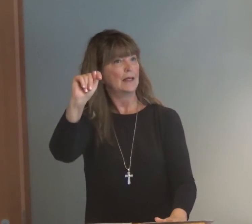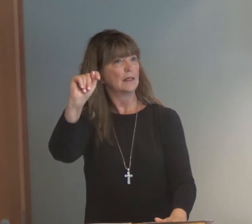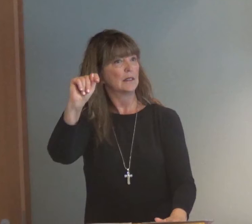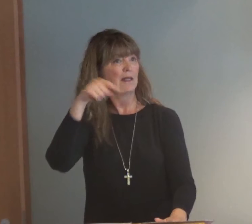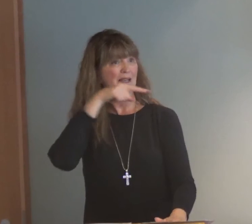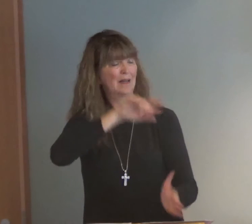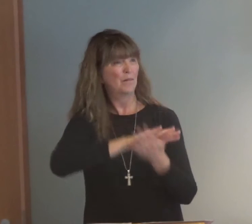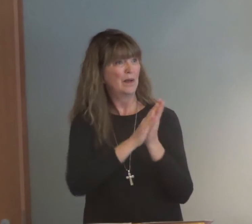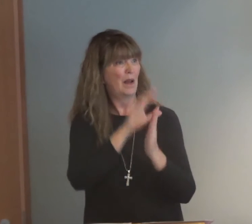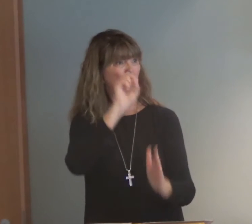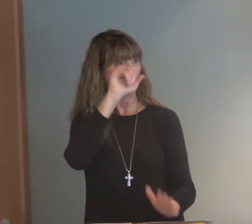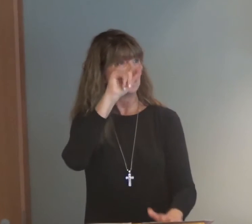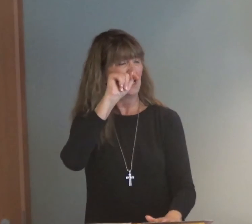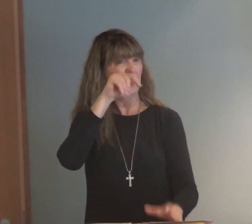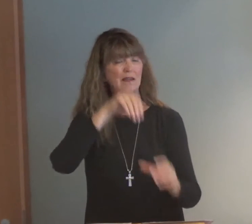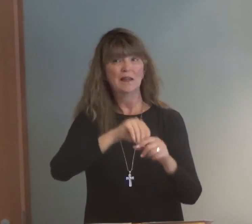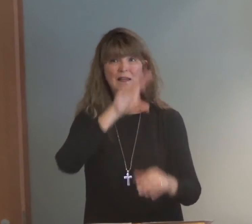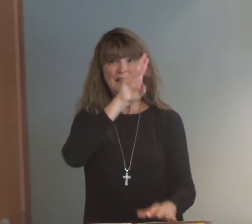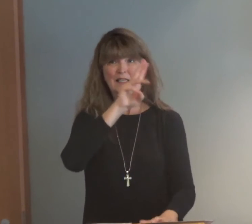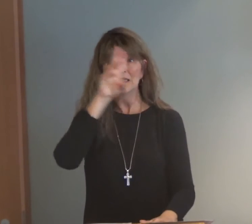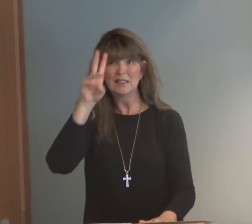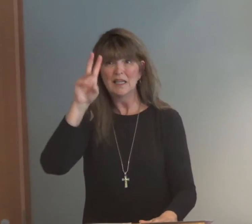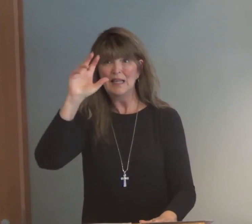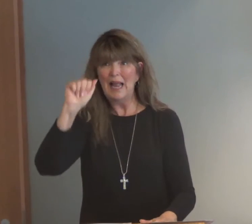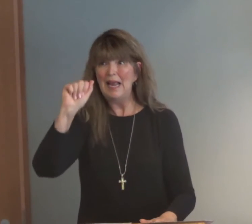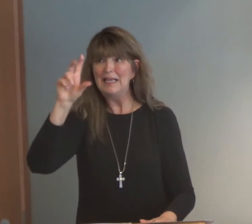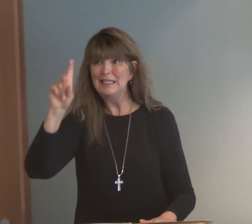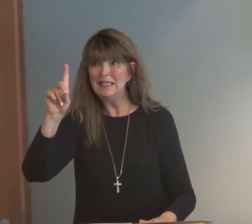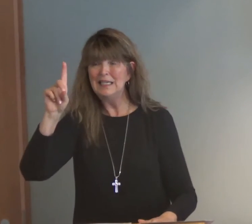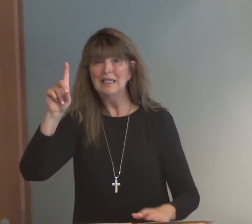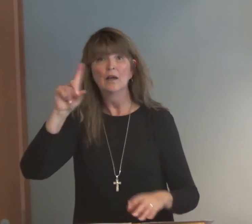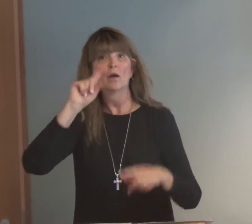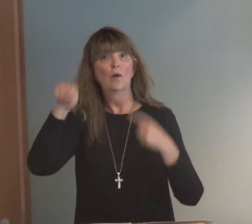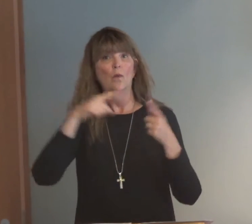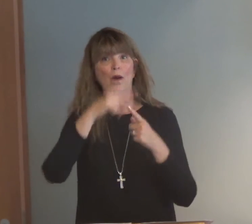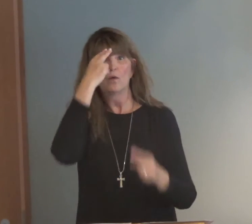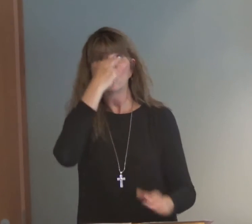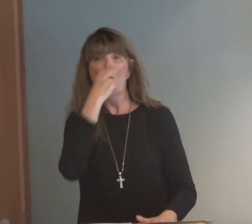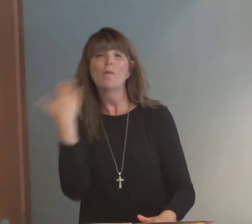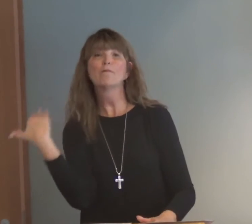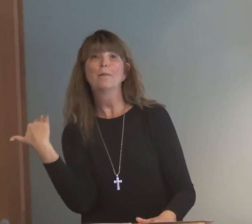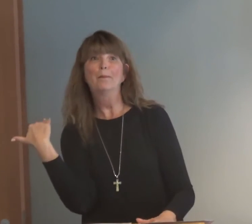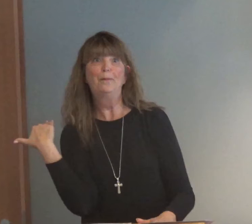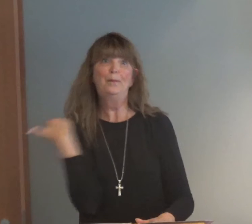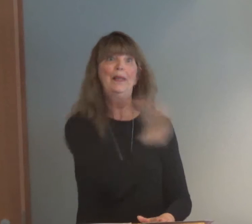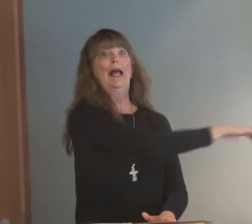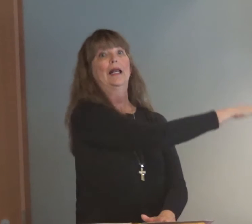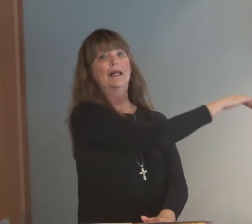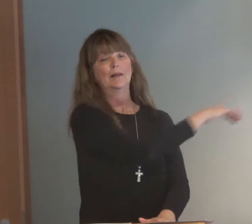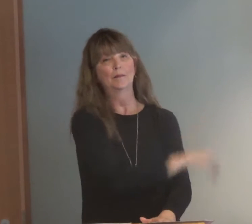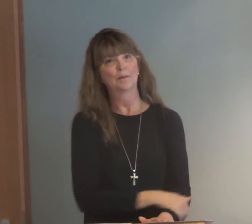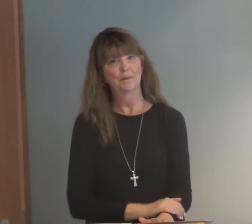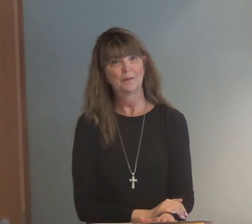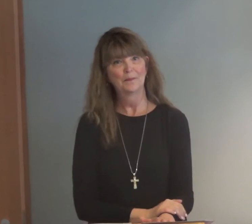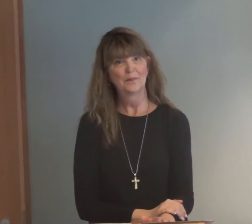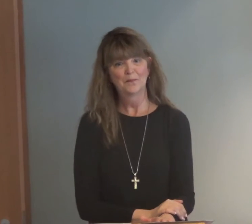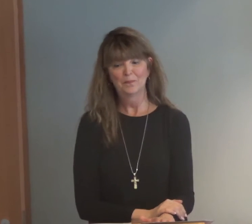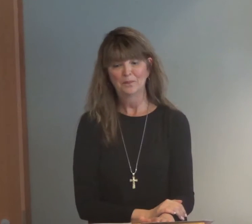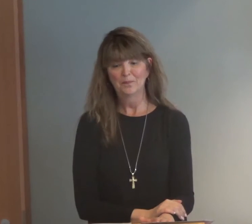become a saint. And he became a saint in 66 AD, when the Romans beheaded